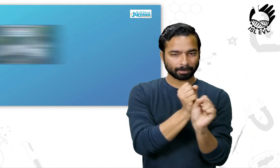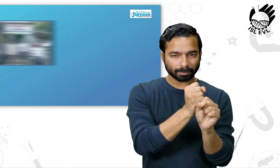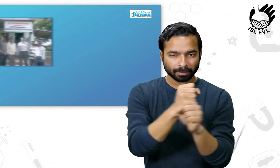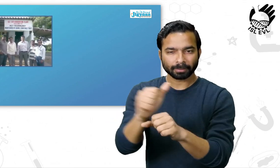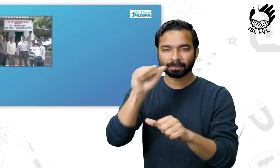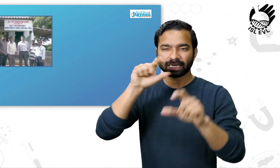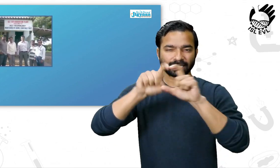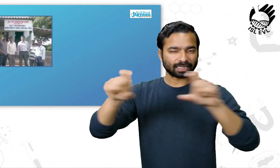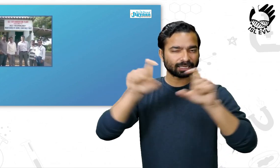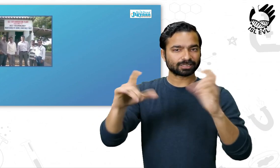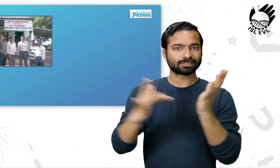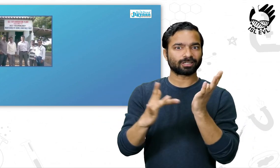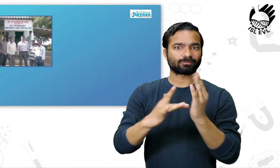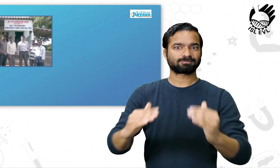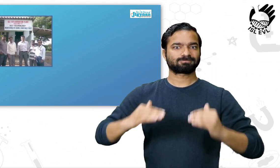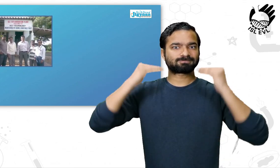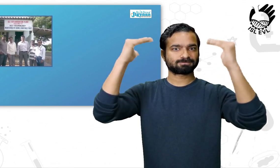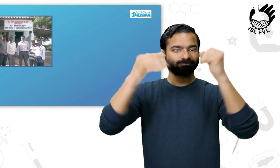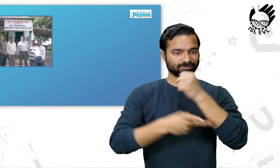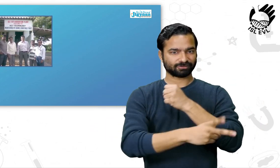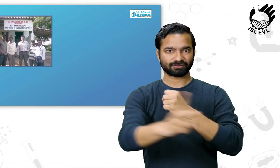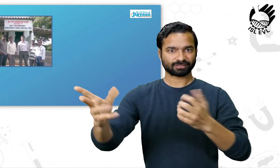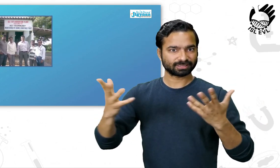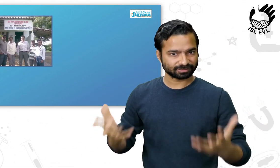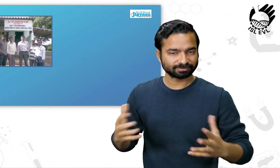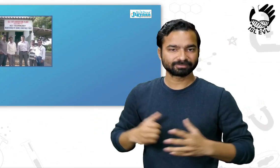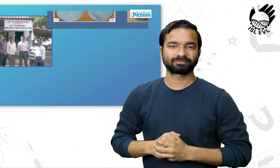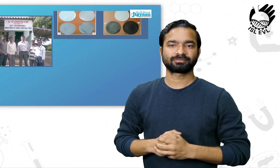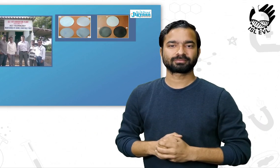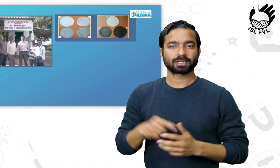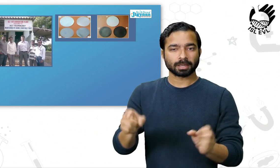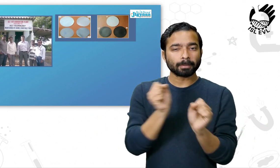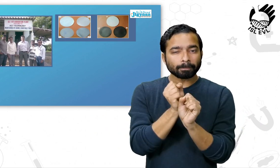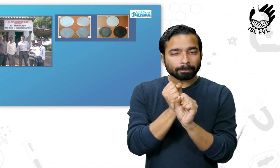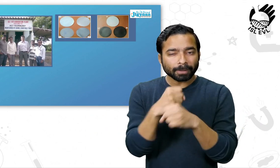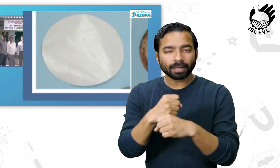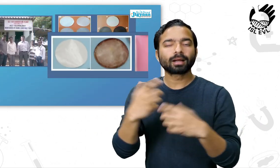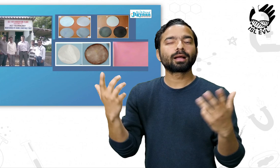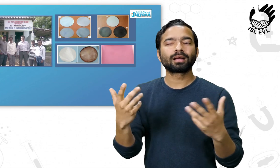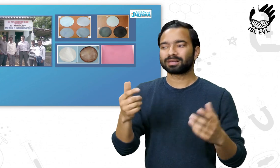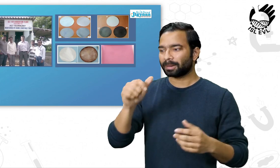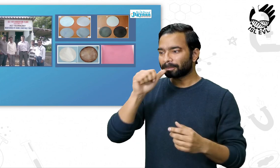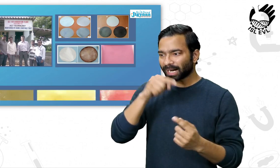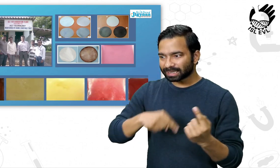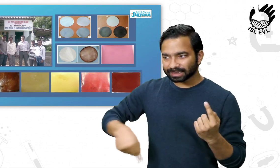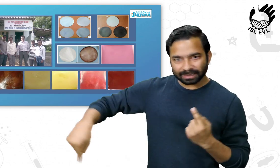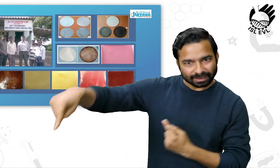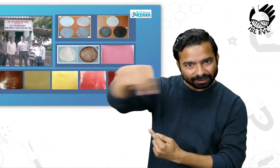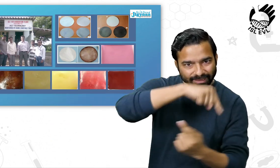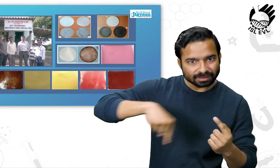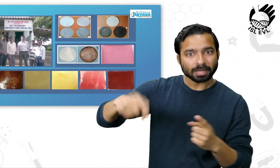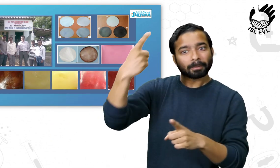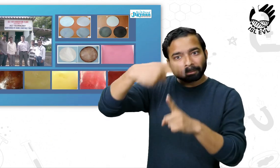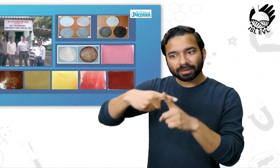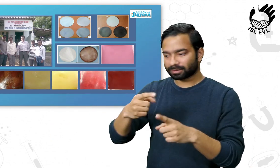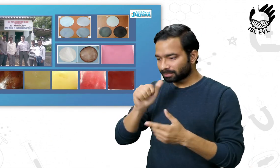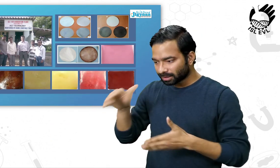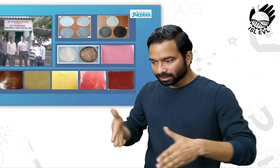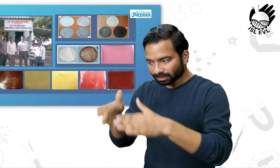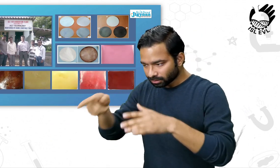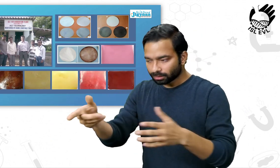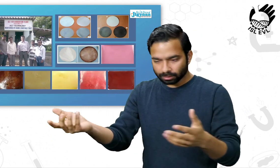has developed water purification technologies by making specialized membranes for filtering